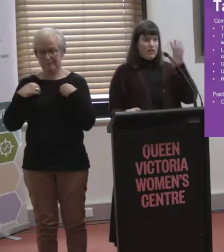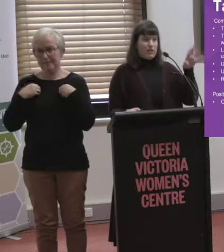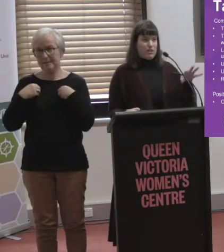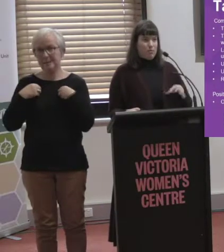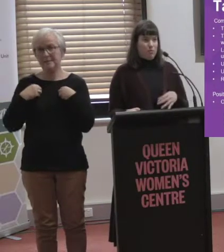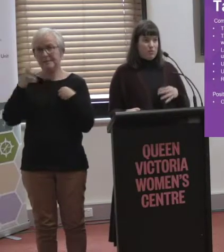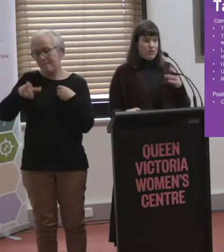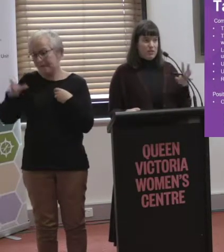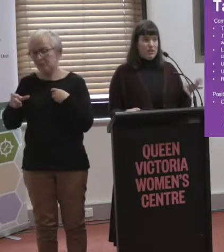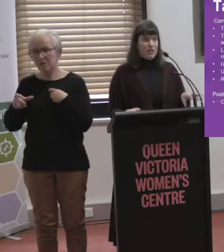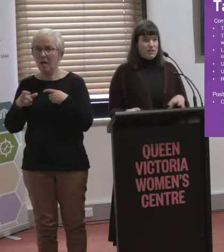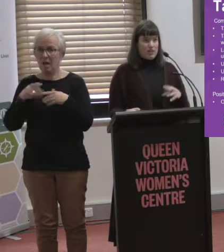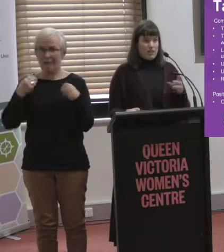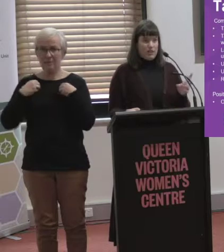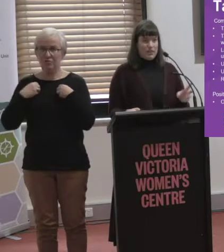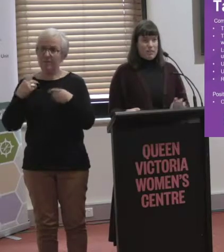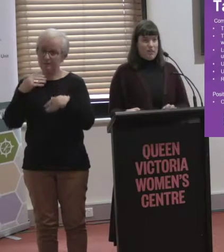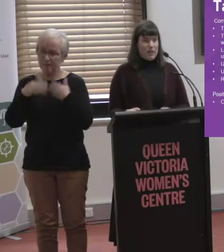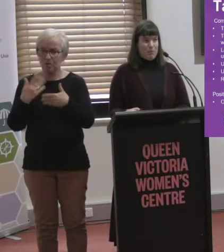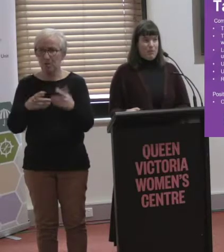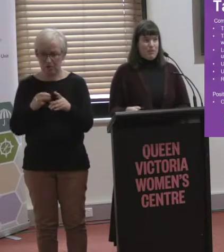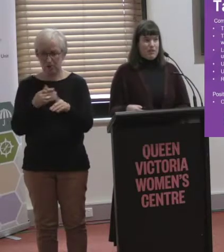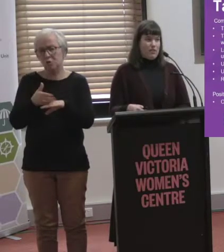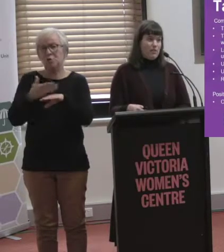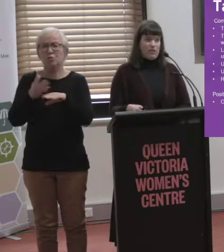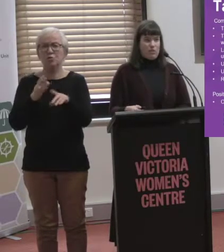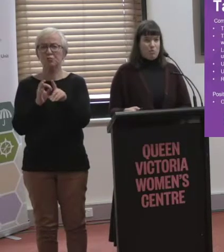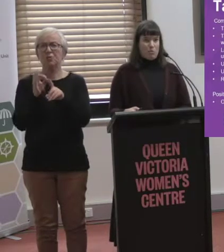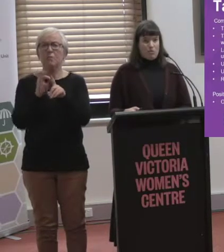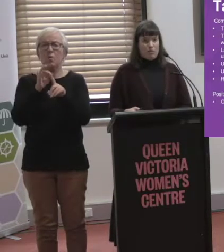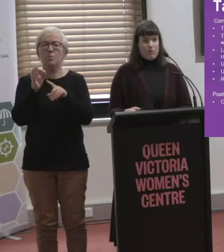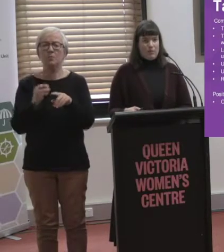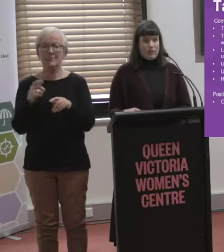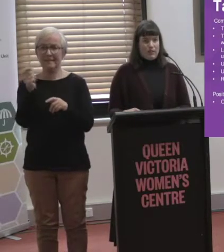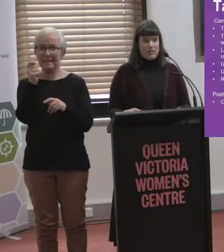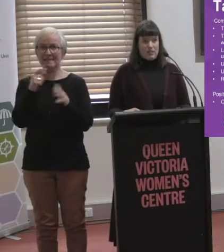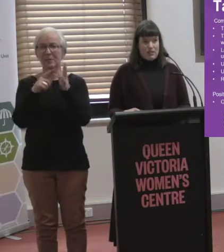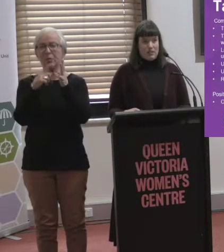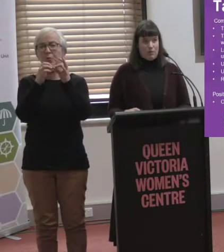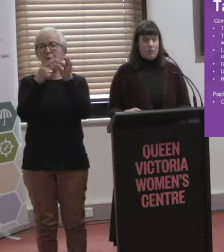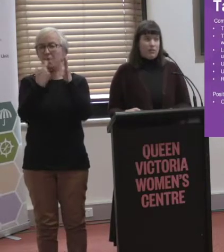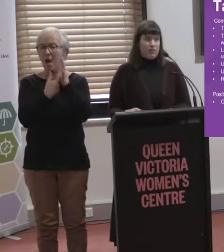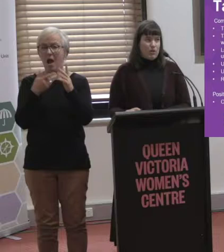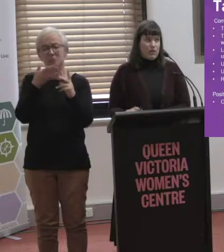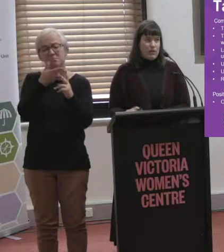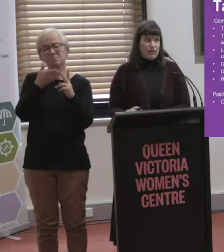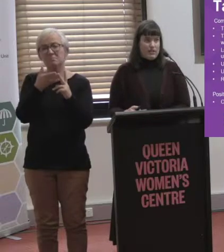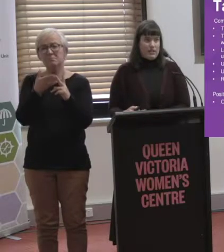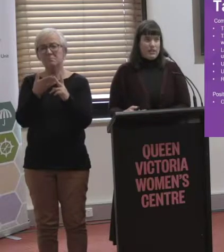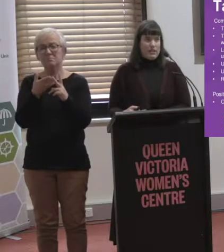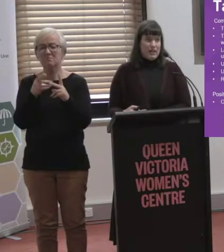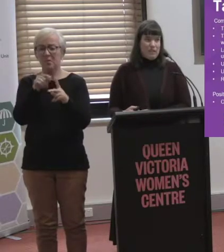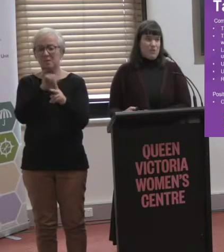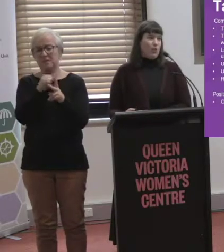undergoing some reforms and there are some more services popping up, but taxi and Uber was all that was relevant in some cases. Well, in quite a few